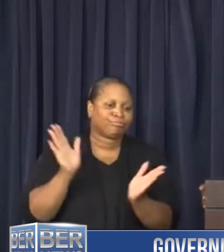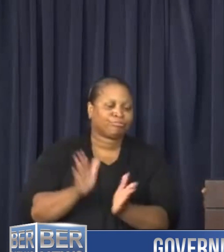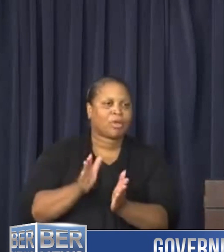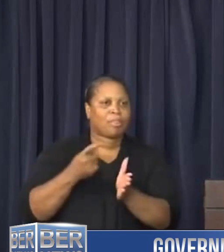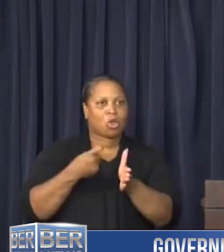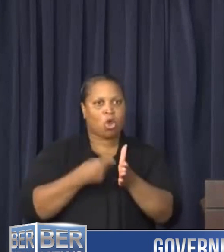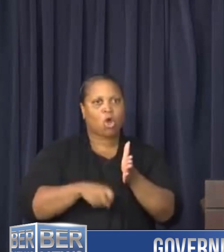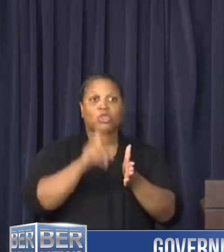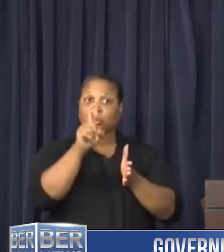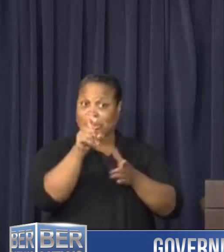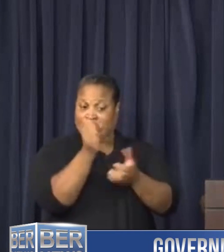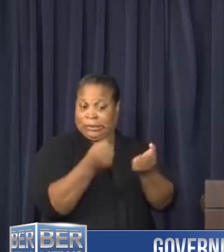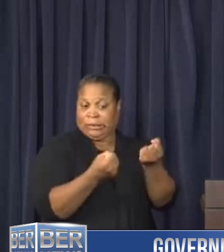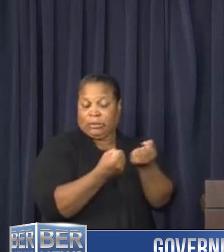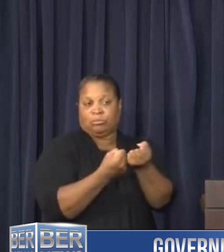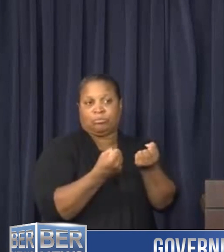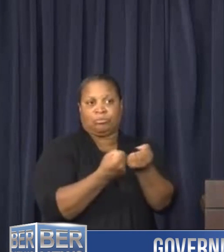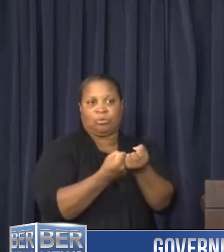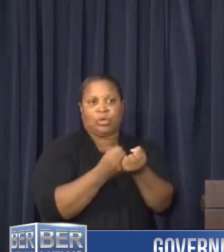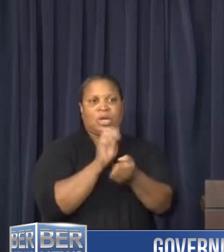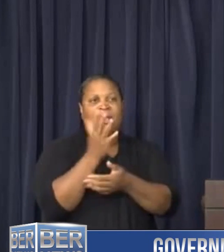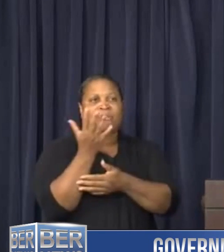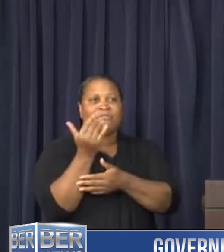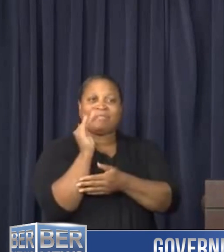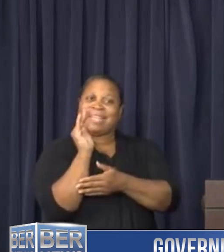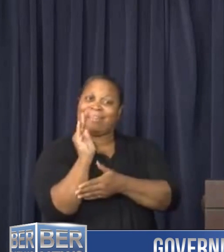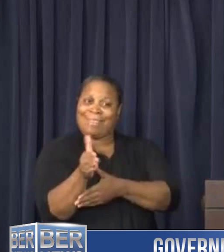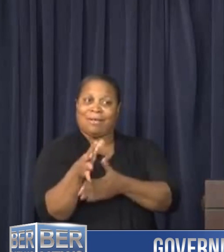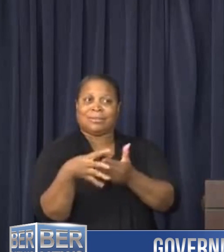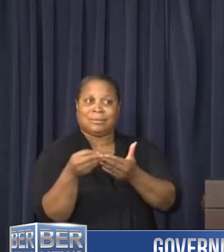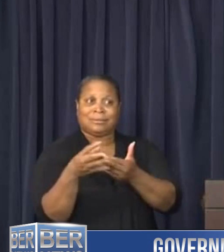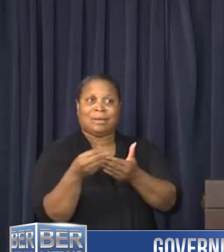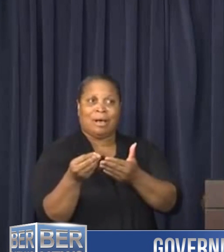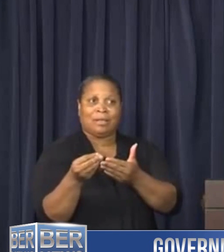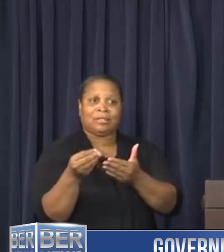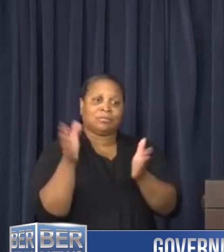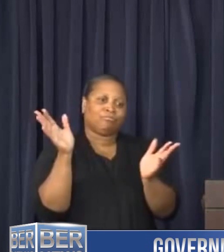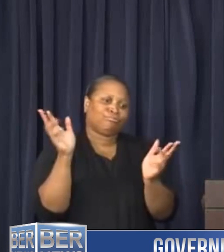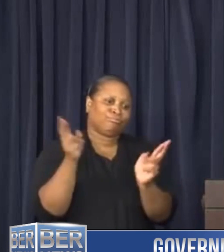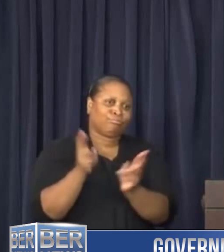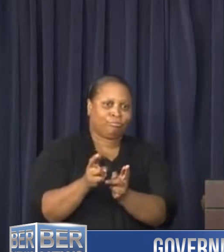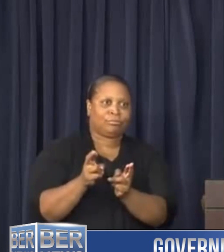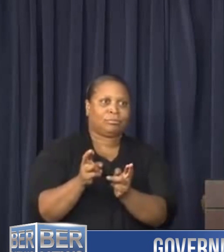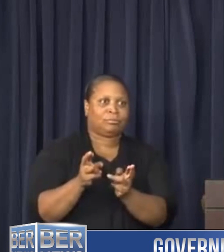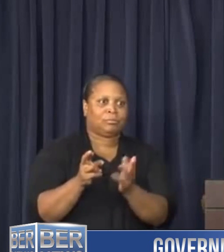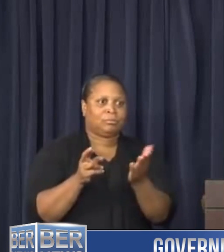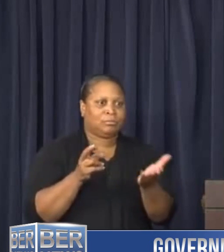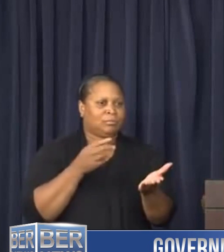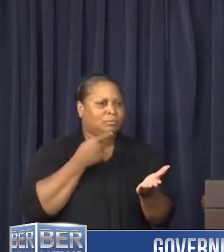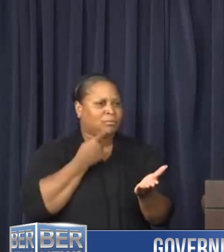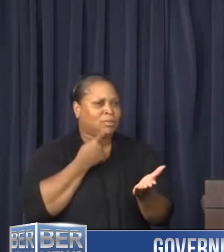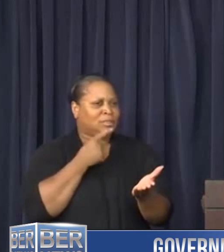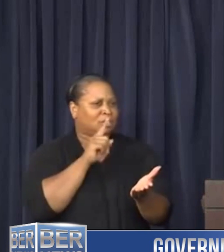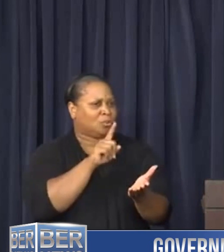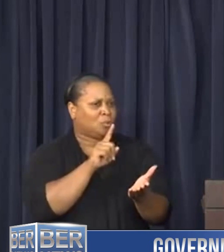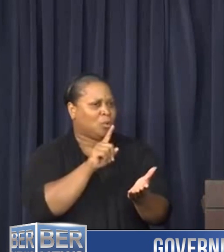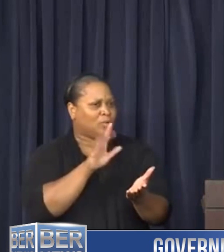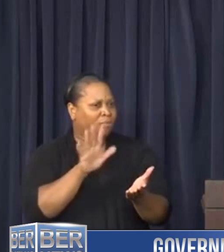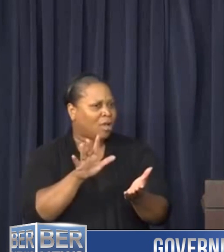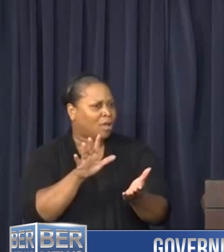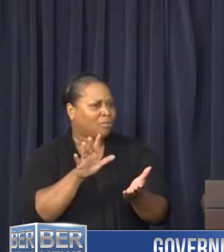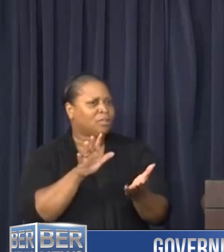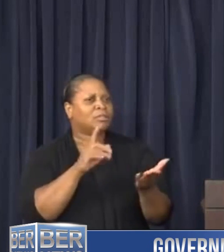and we need support in getting $15,000 worth of these costs defrayed. That's 1-5, not 5-0?